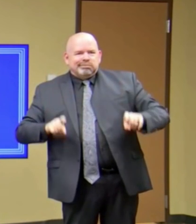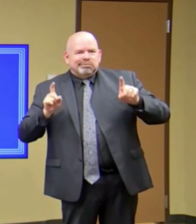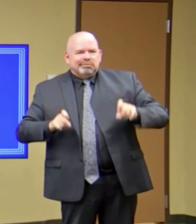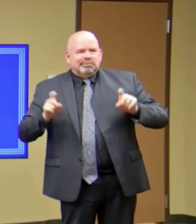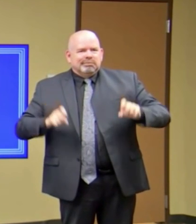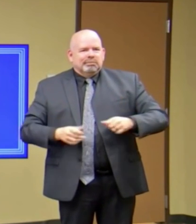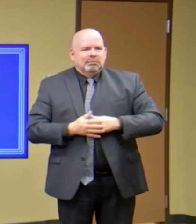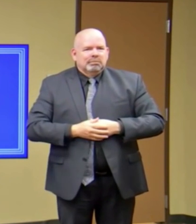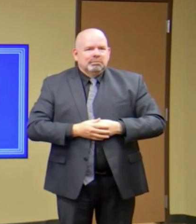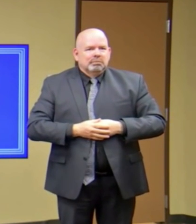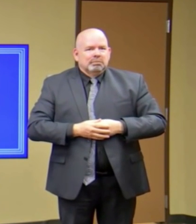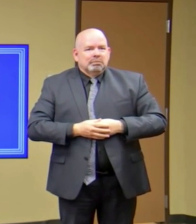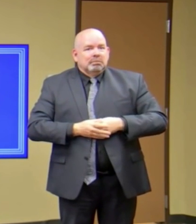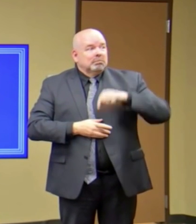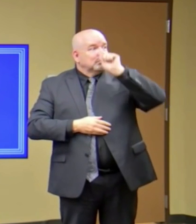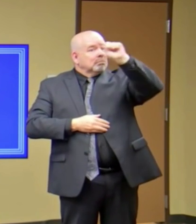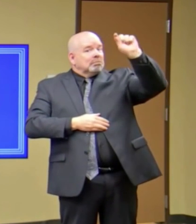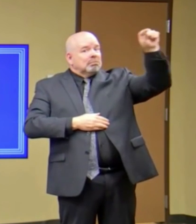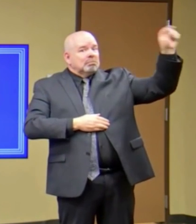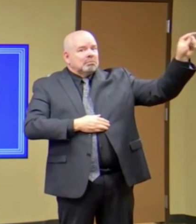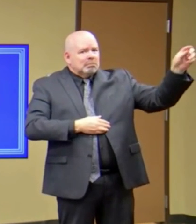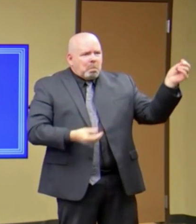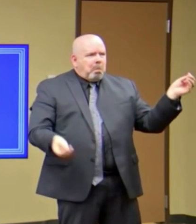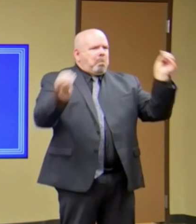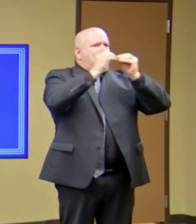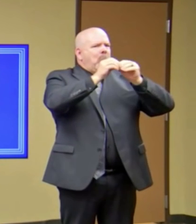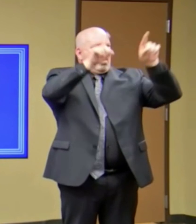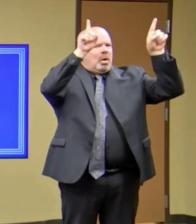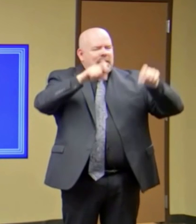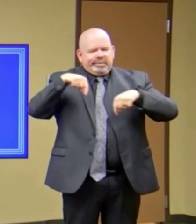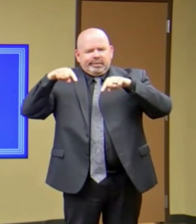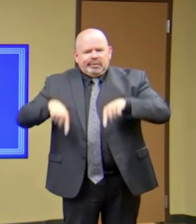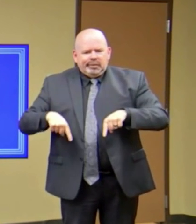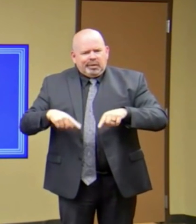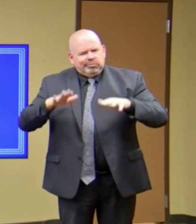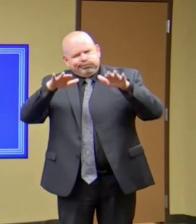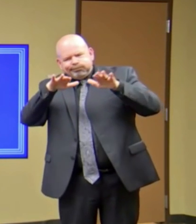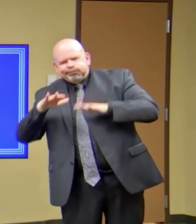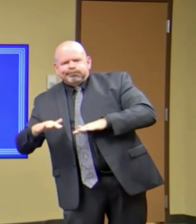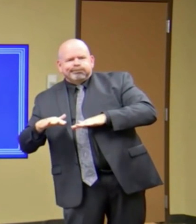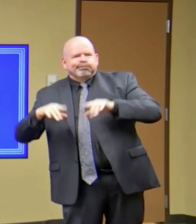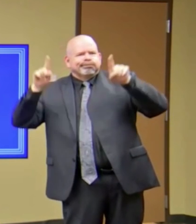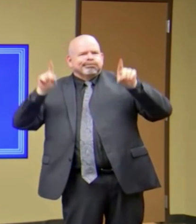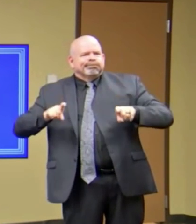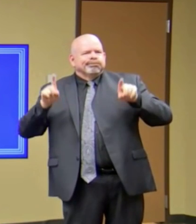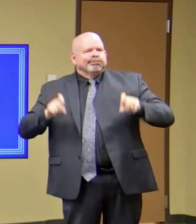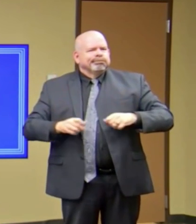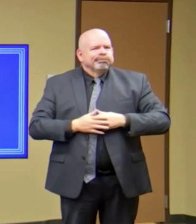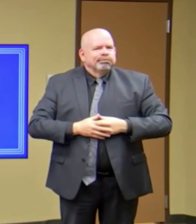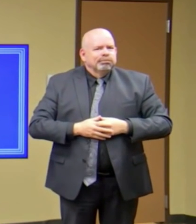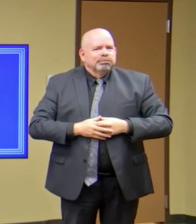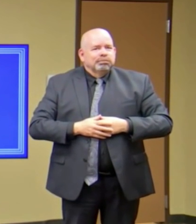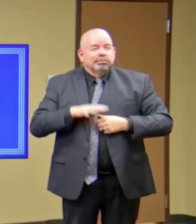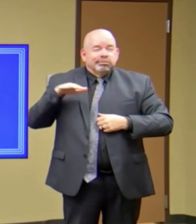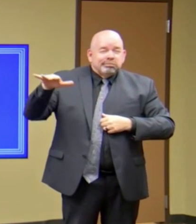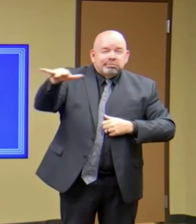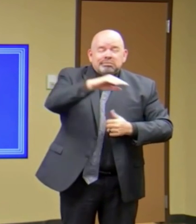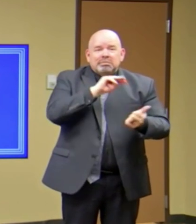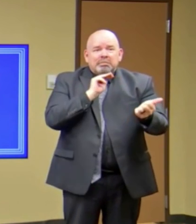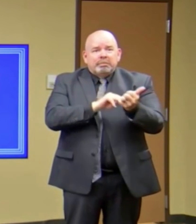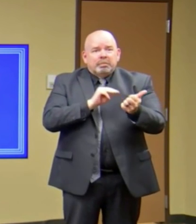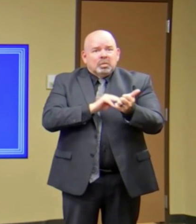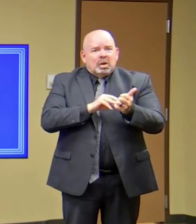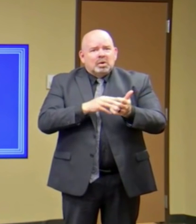well below where we need to be, according to our local health doctors, to get to where we need to be, okay?